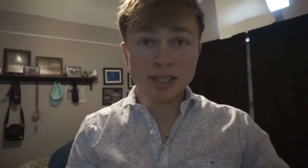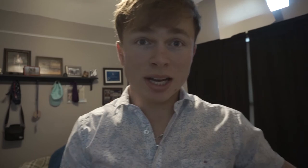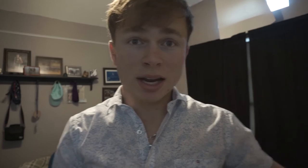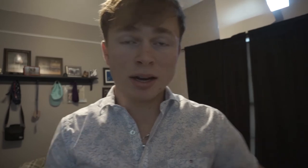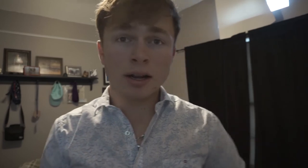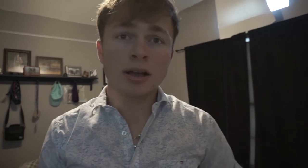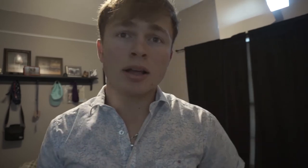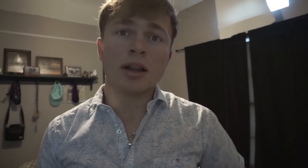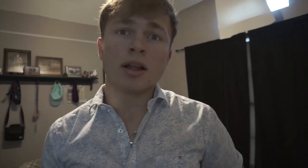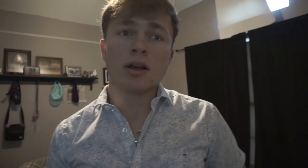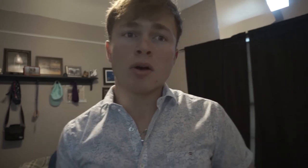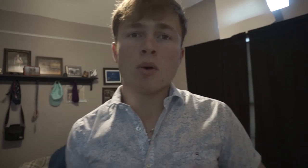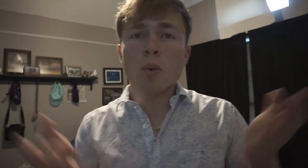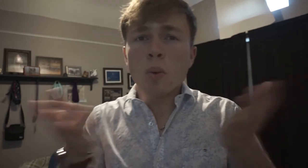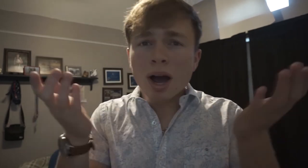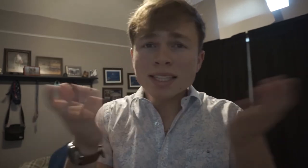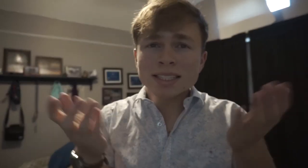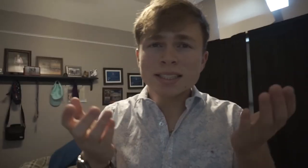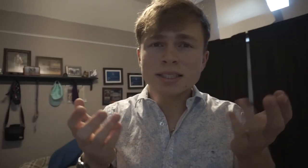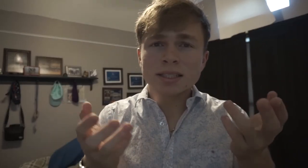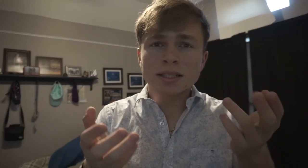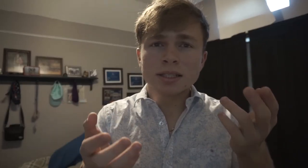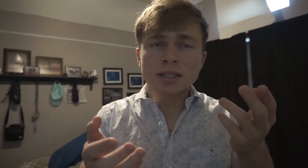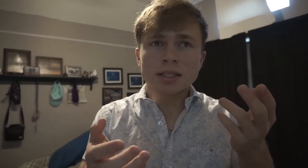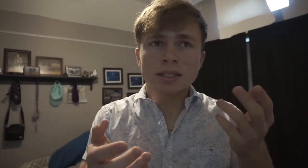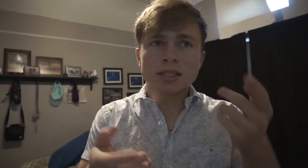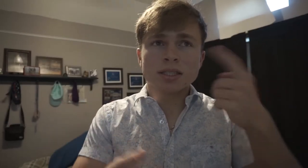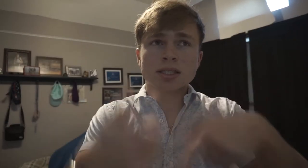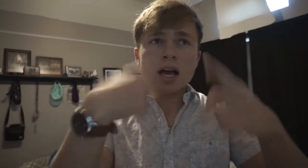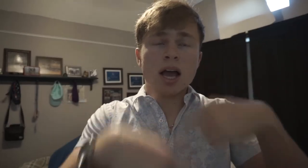sign. What. Sign.